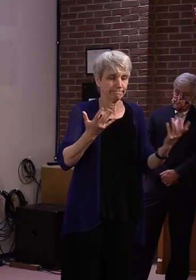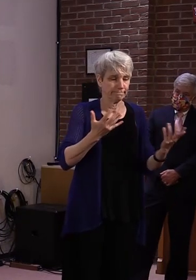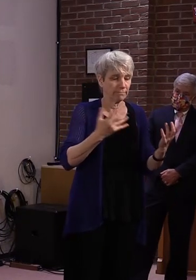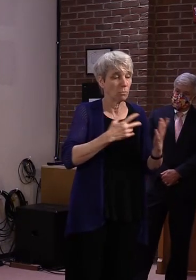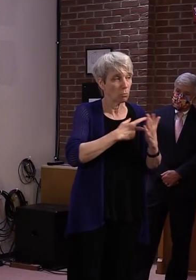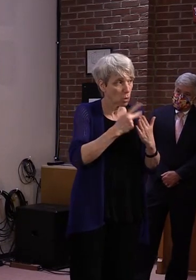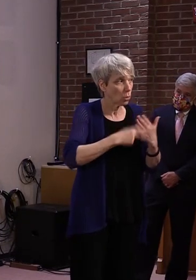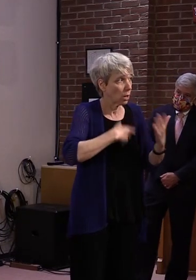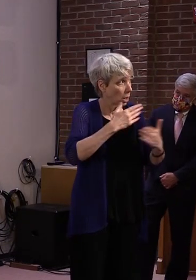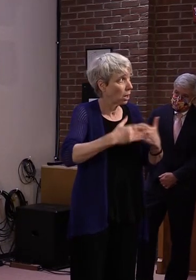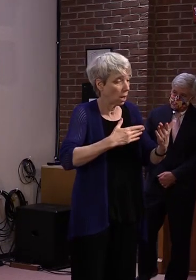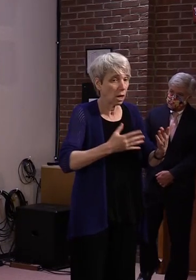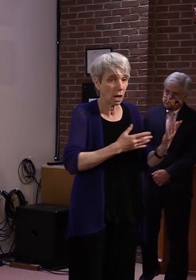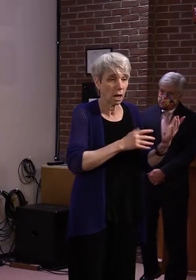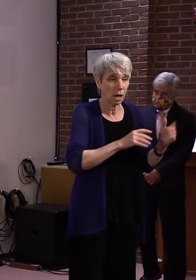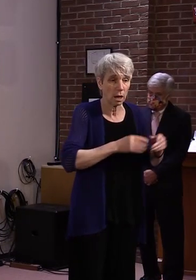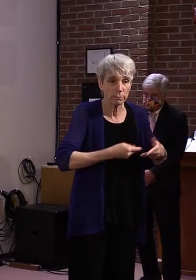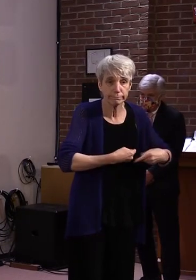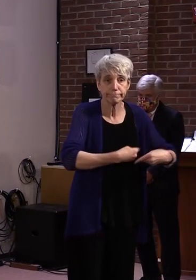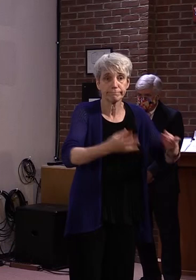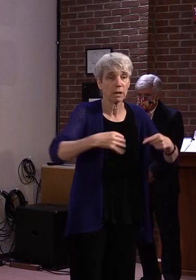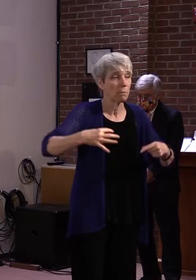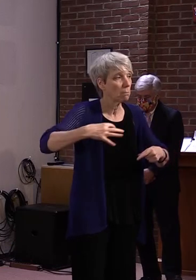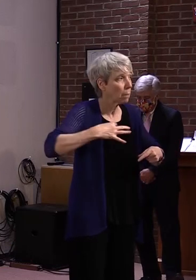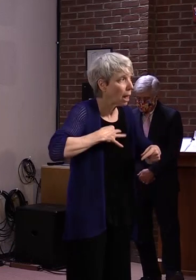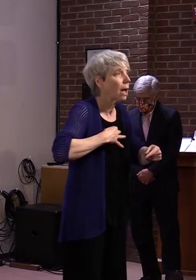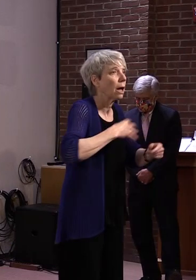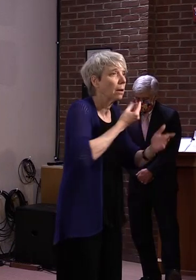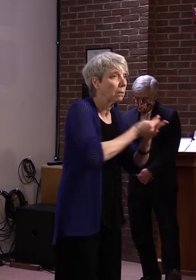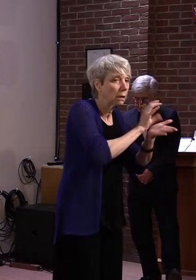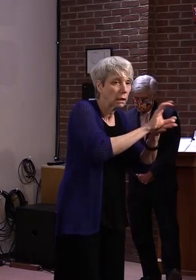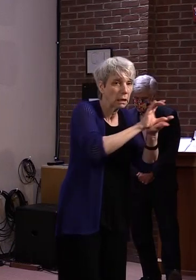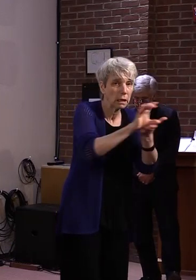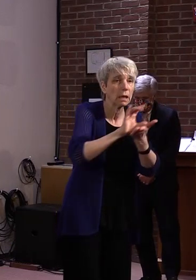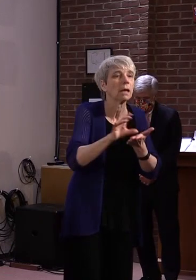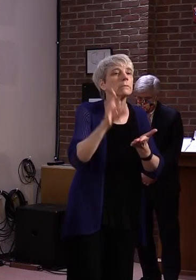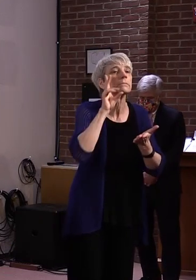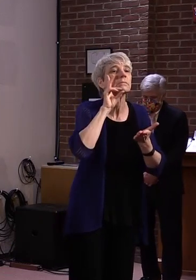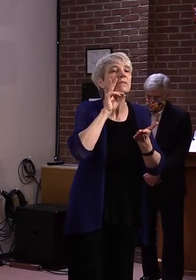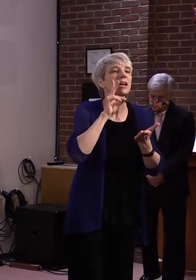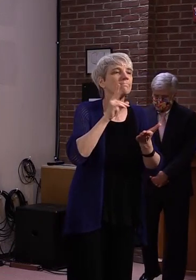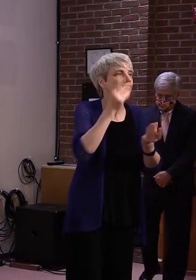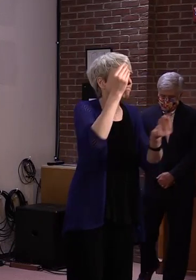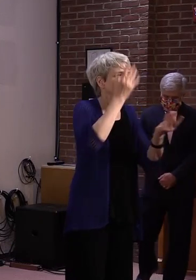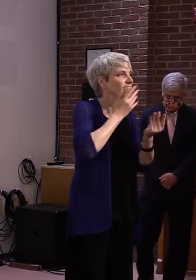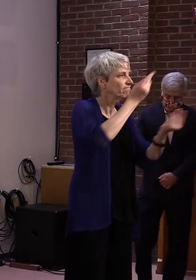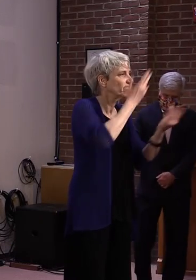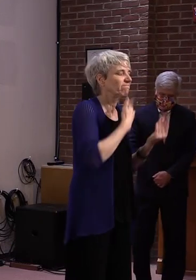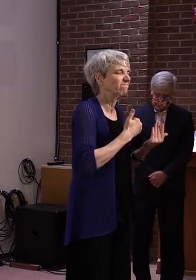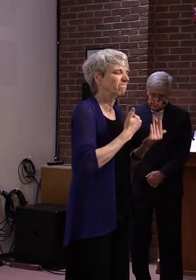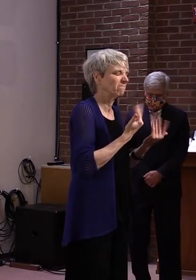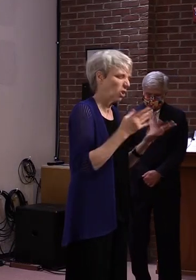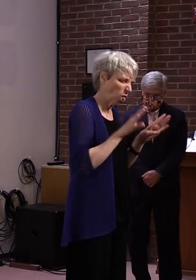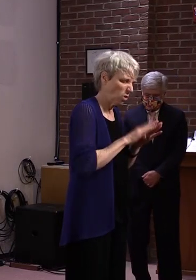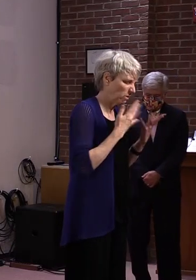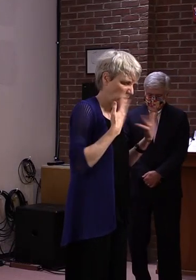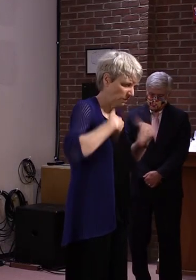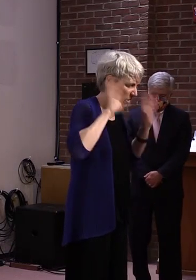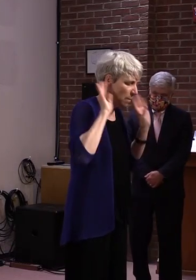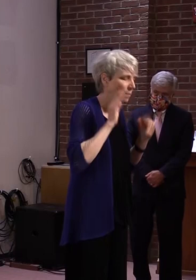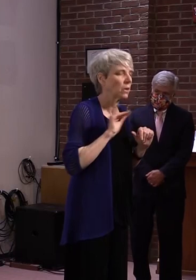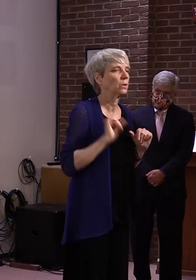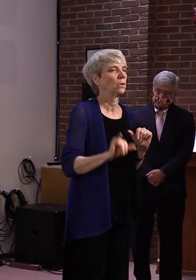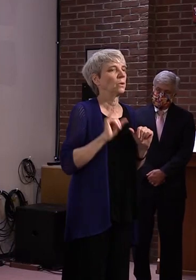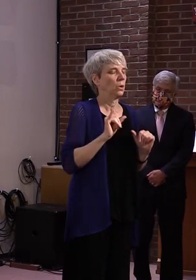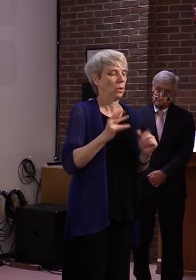program unfolds and we'll get a better sense when the numbers start coming in. And when we have